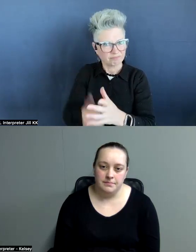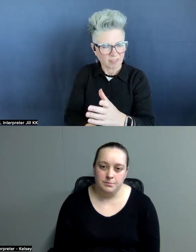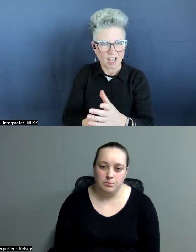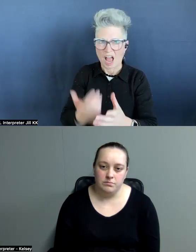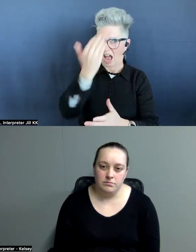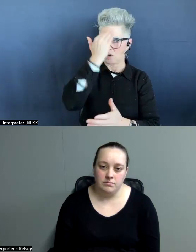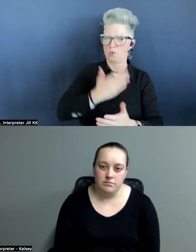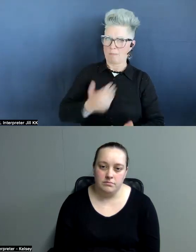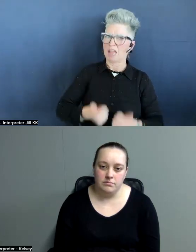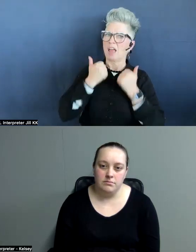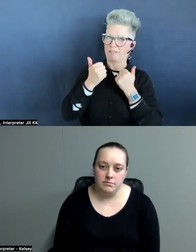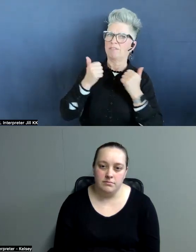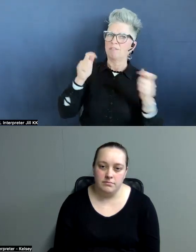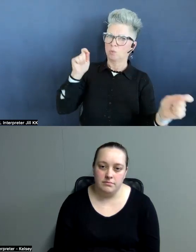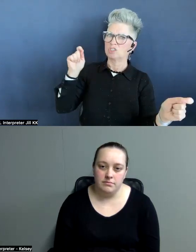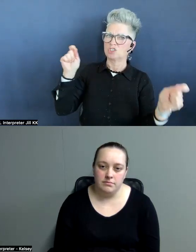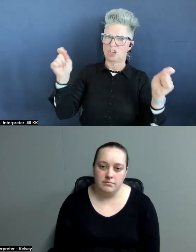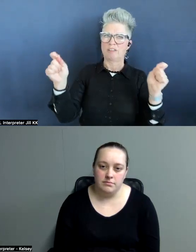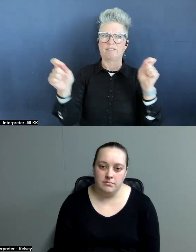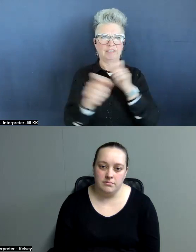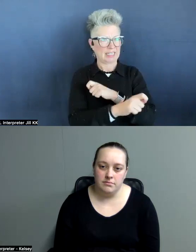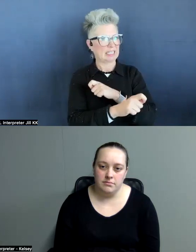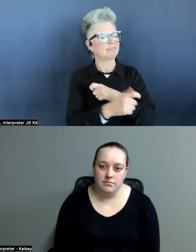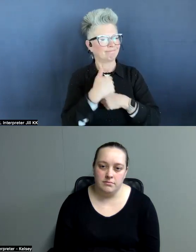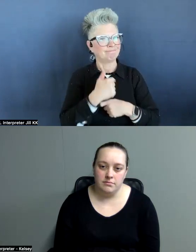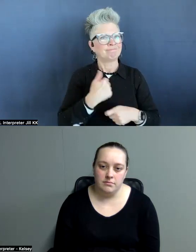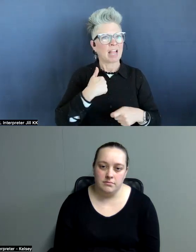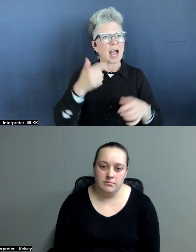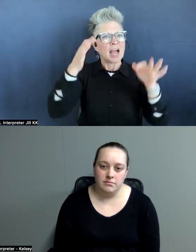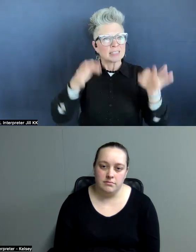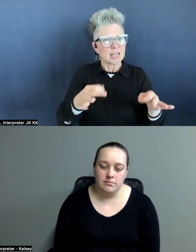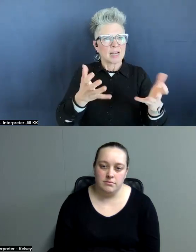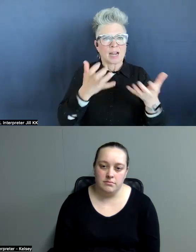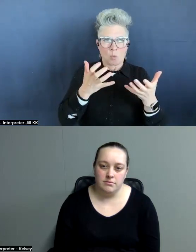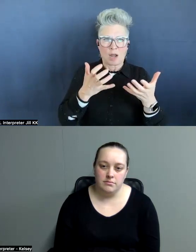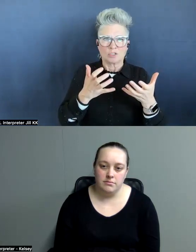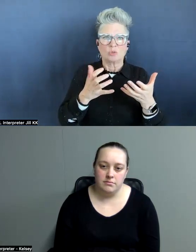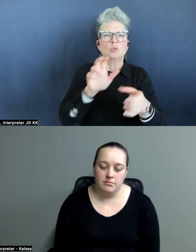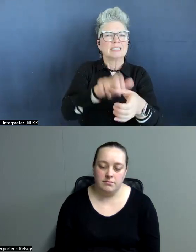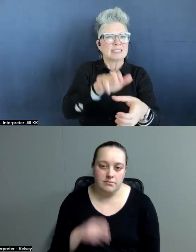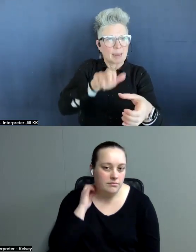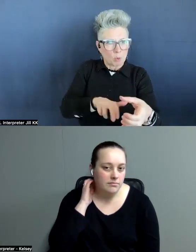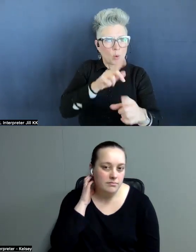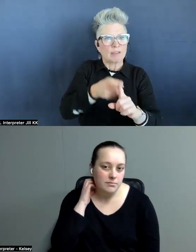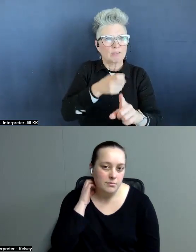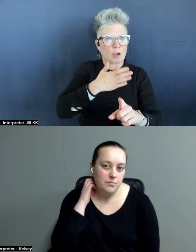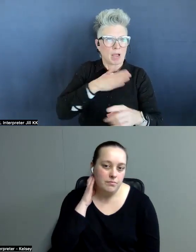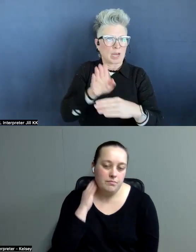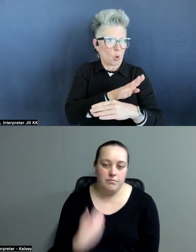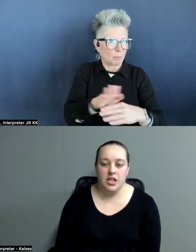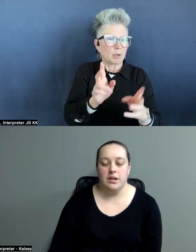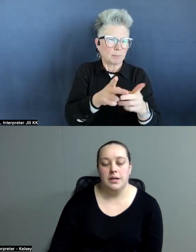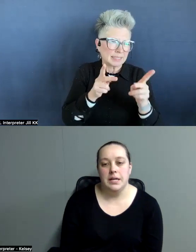my life was shifting. And I decided that I wanted to step away from my corporate position and